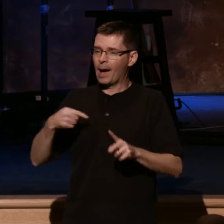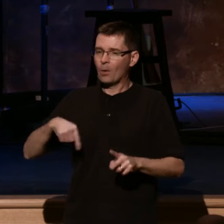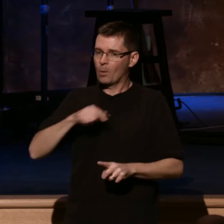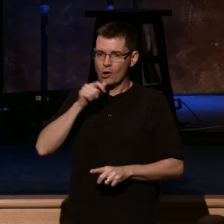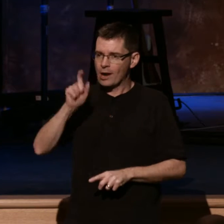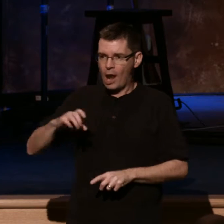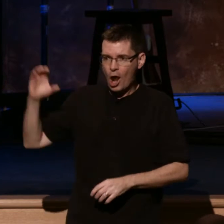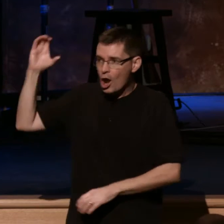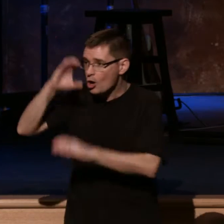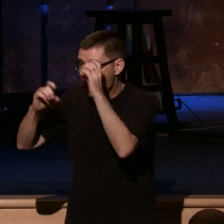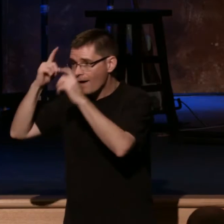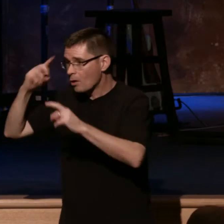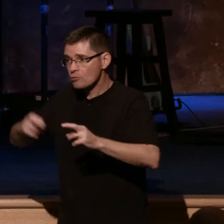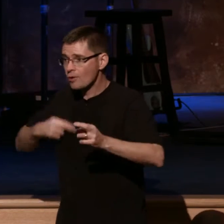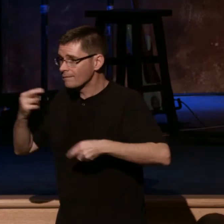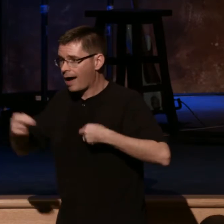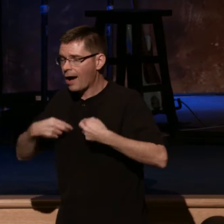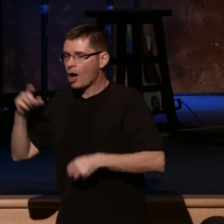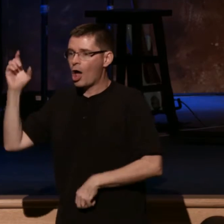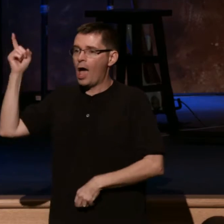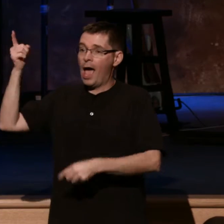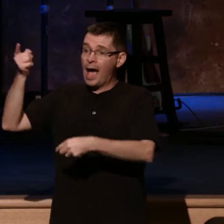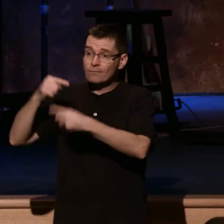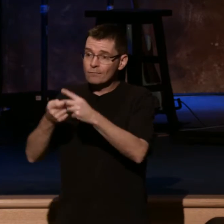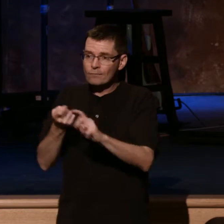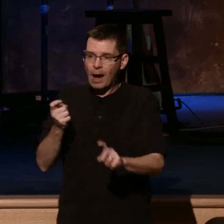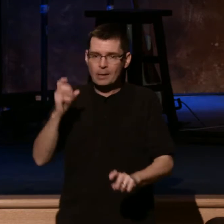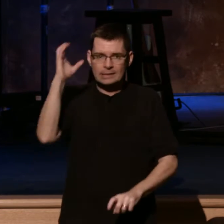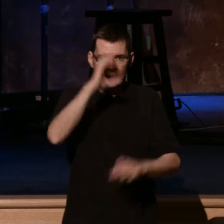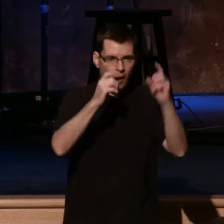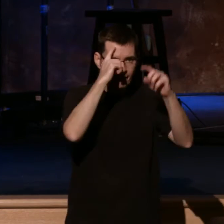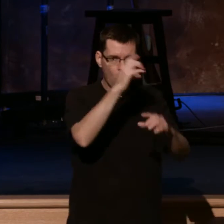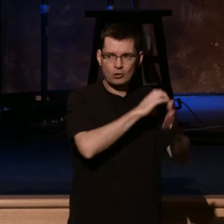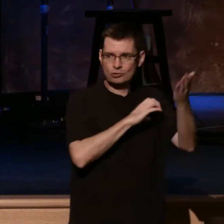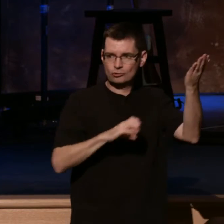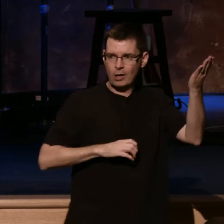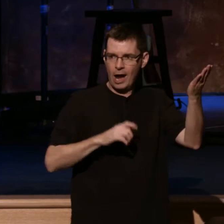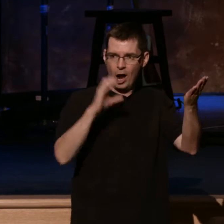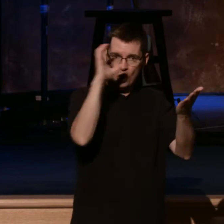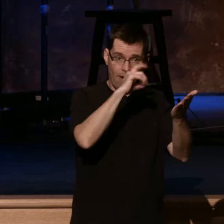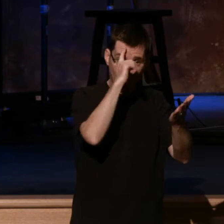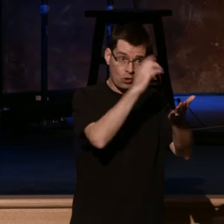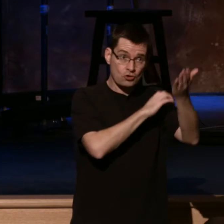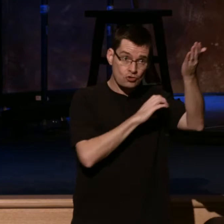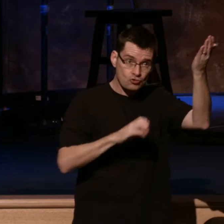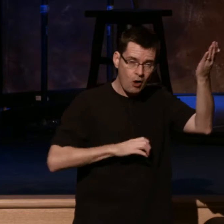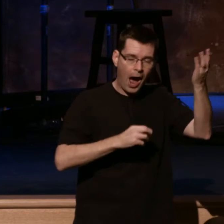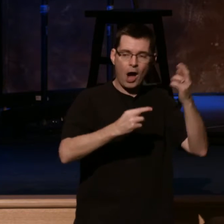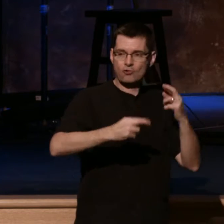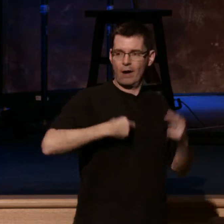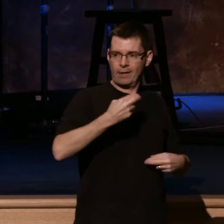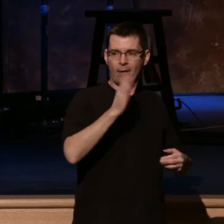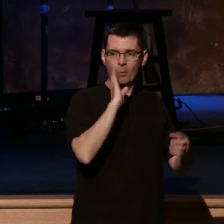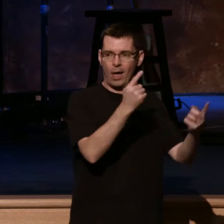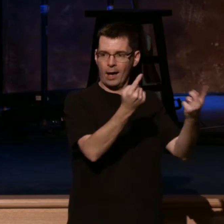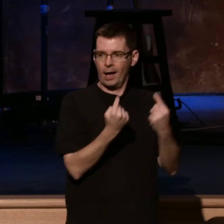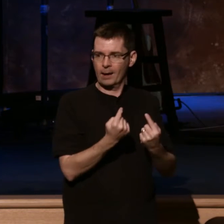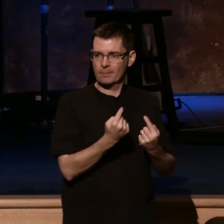comes from seeking Christ. It comes from a passionate, as we've heard throughout this conference, a passionate pursuit of Him. So all this